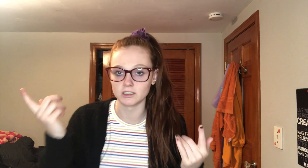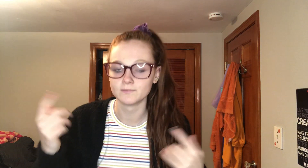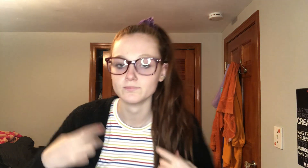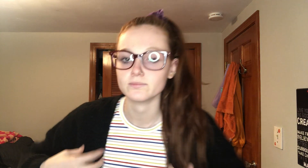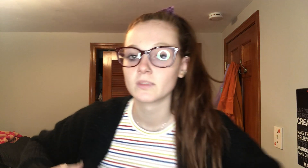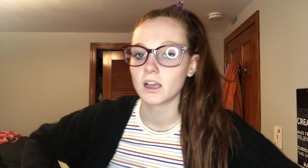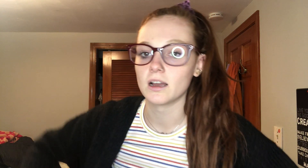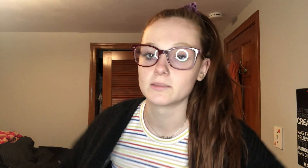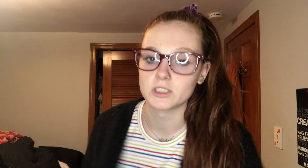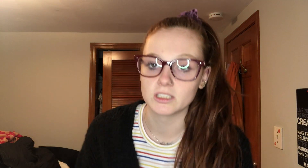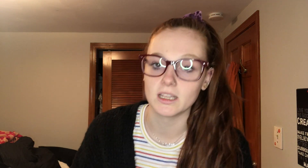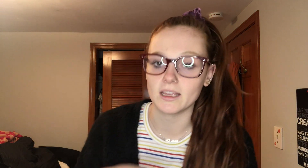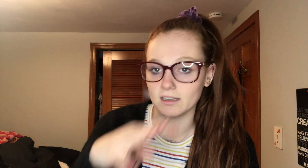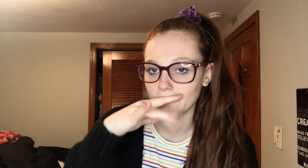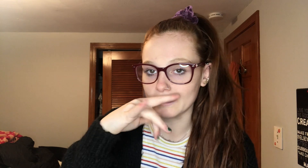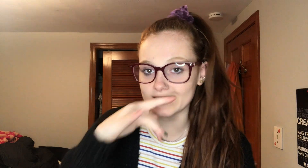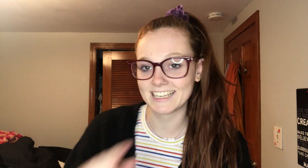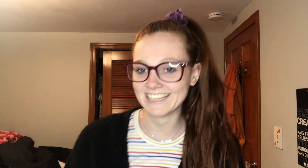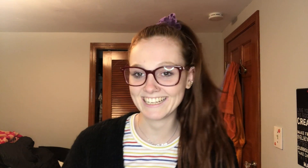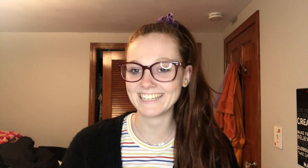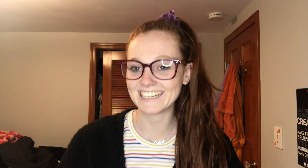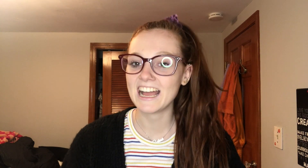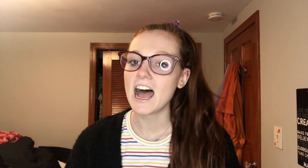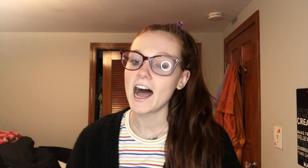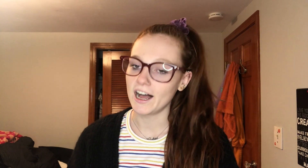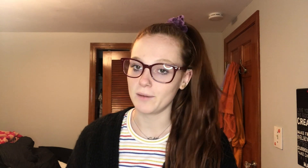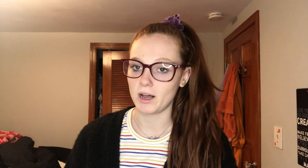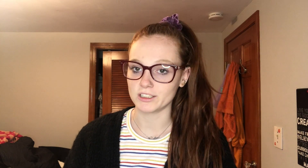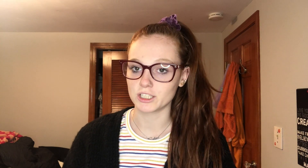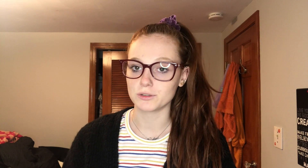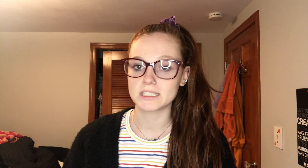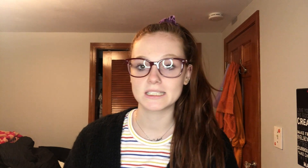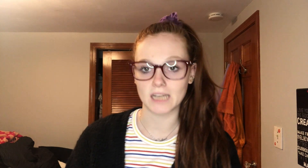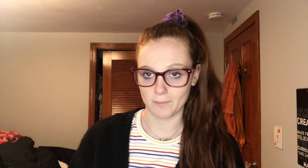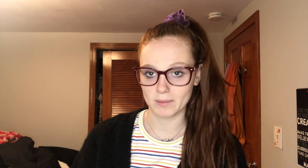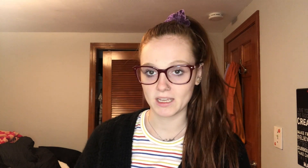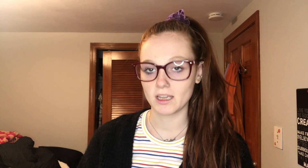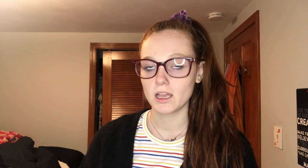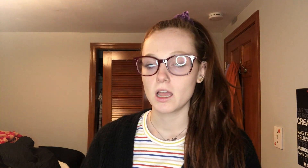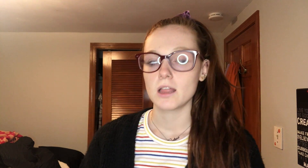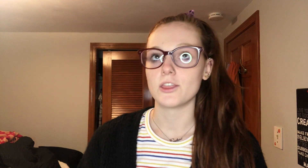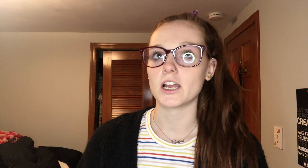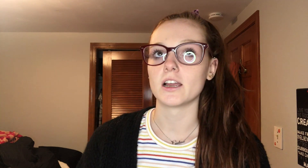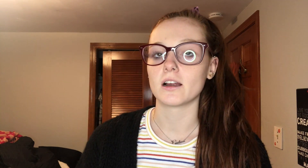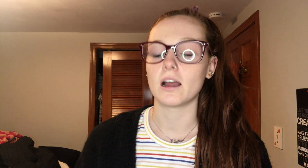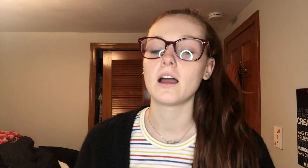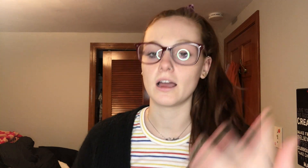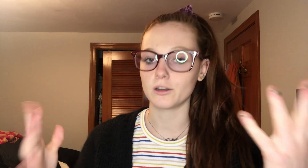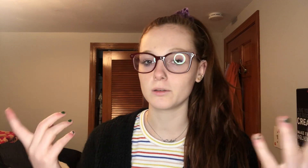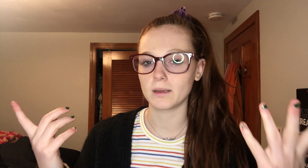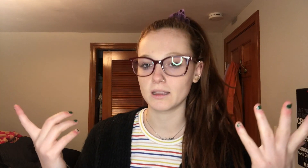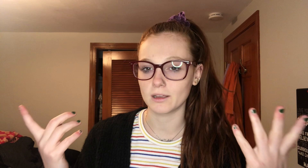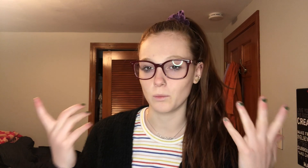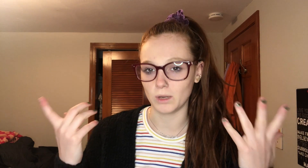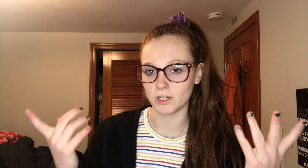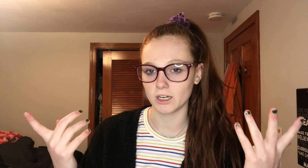especially like you know kids um also stomping they're I know you might like wonder